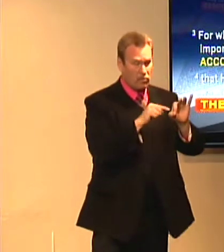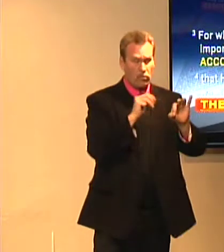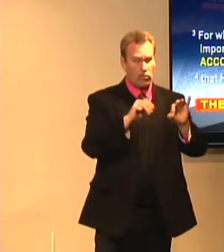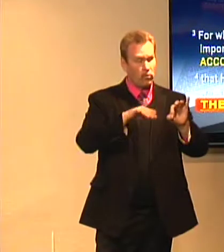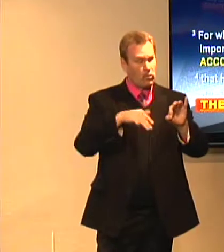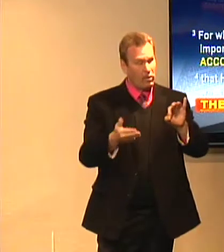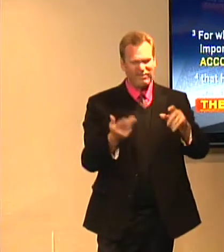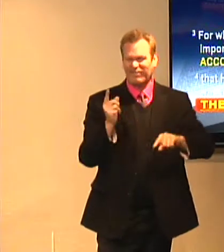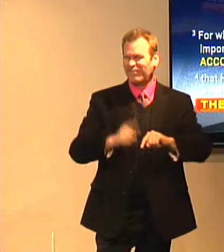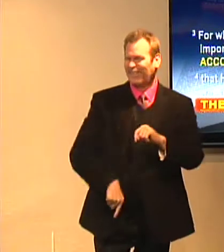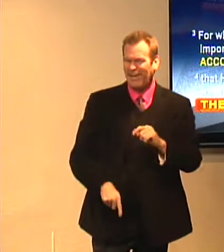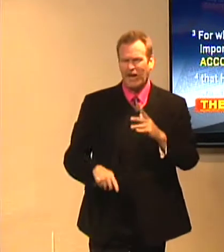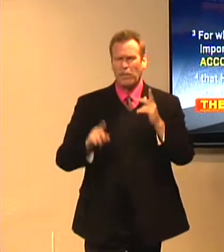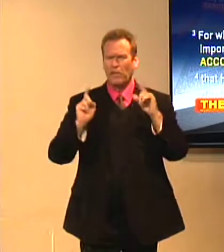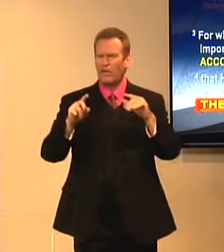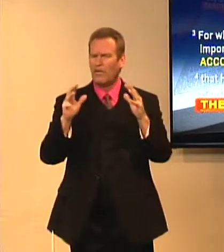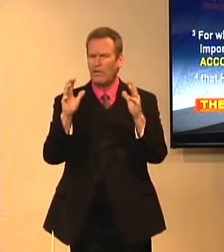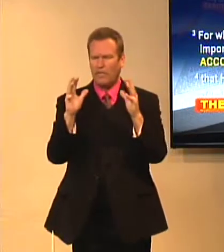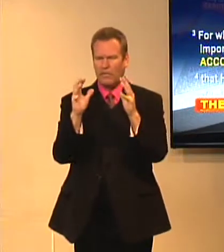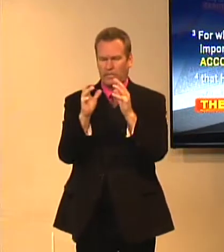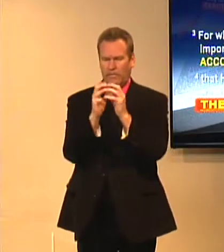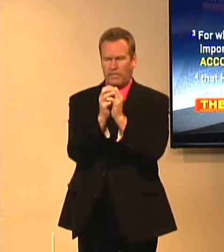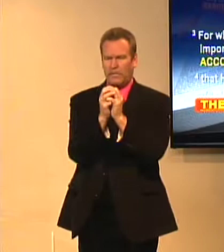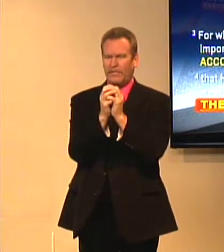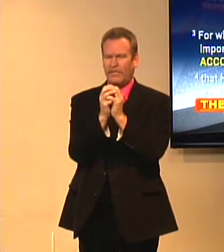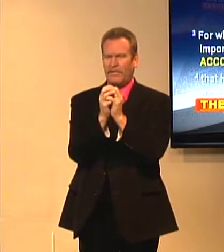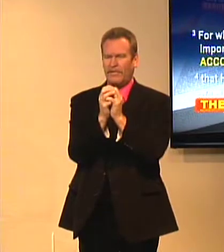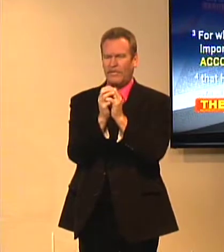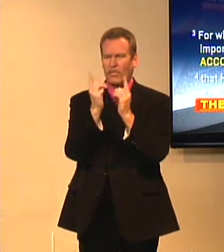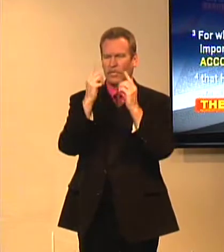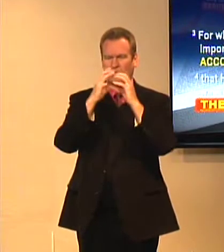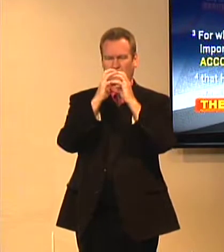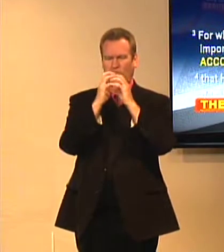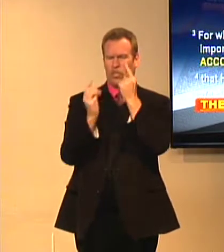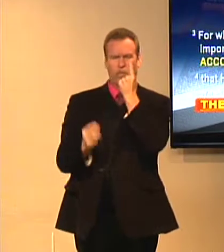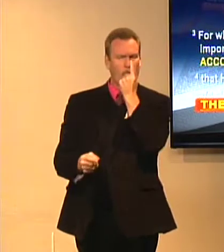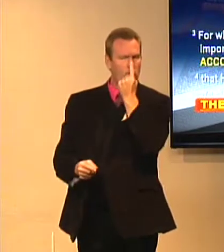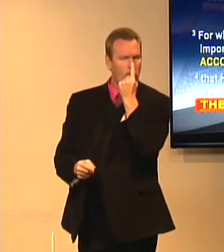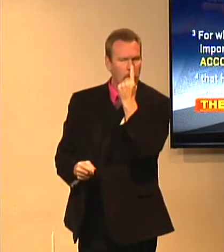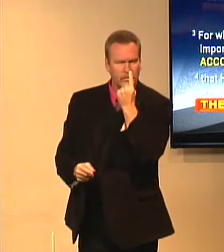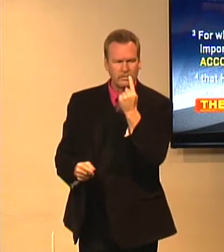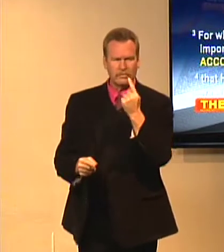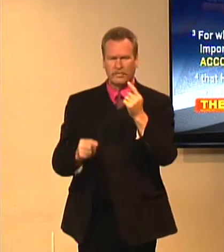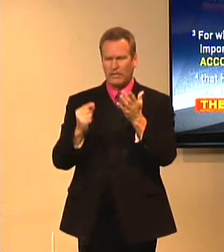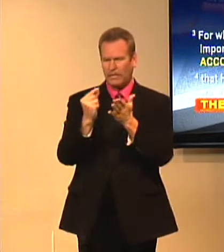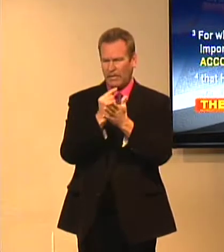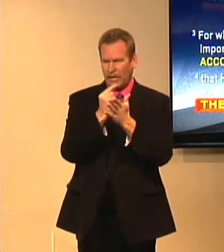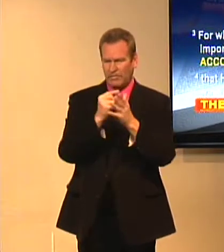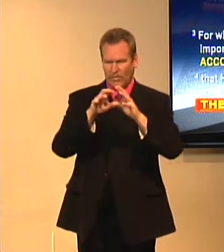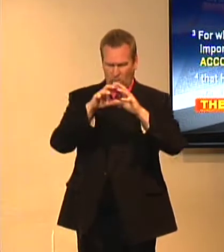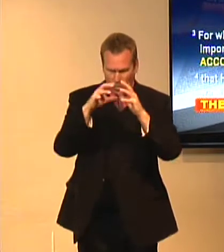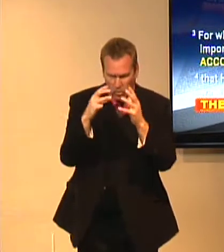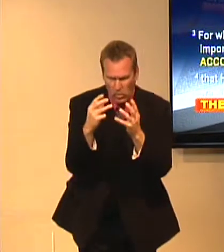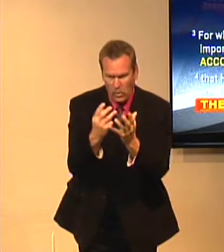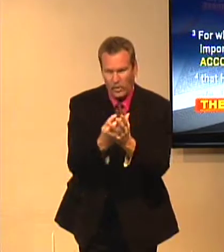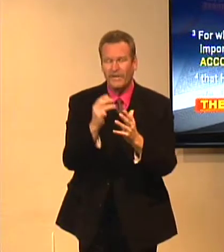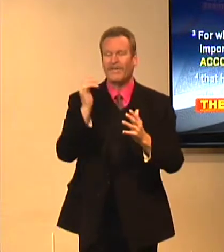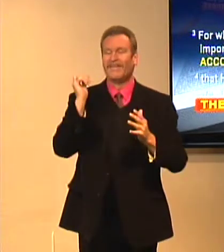We can't have just one side of the coin. All of these parts must come together into one perfect whole, the gospel of Jesus Christ.